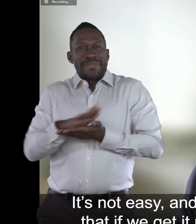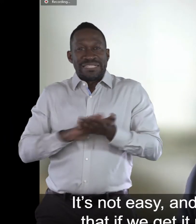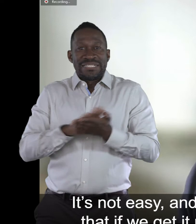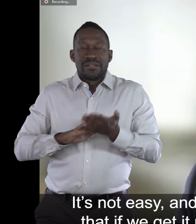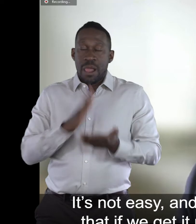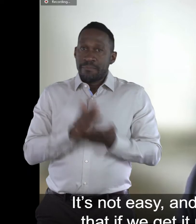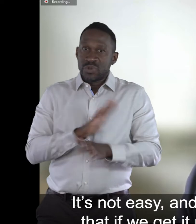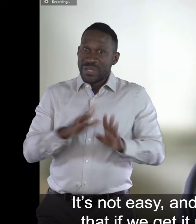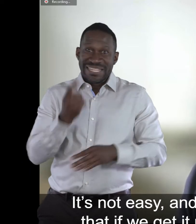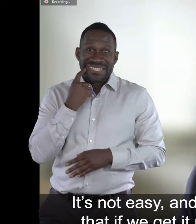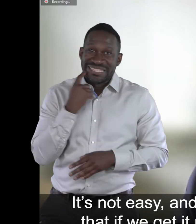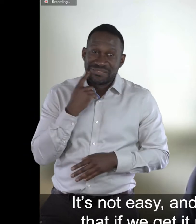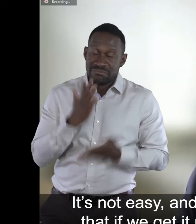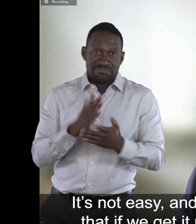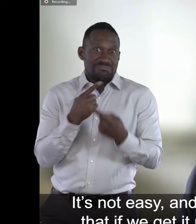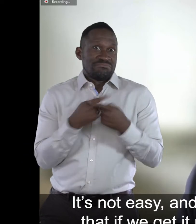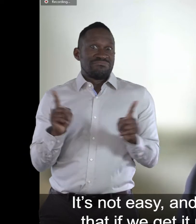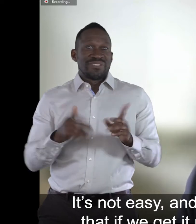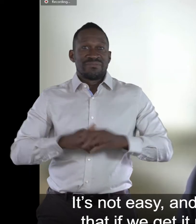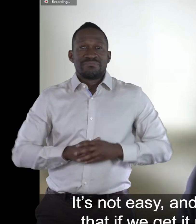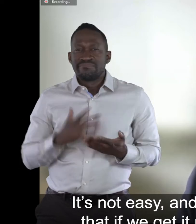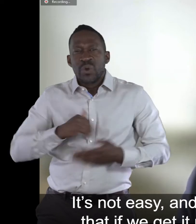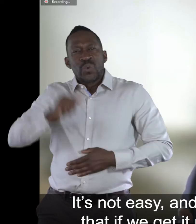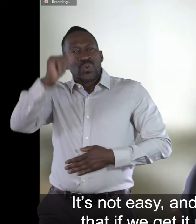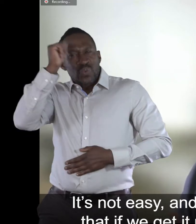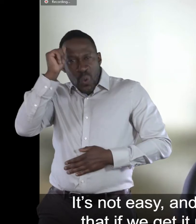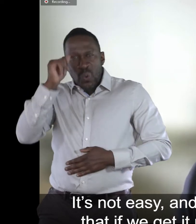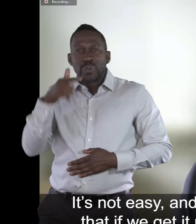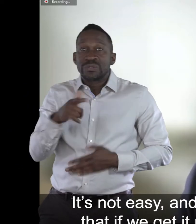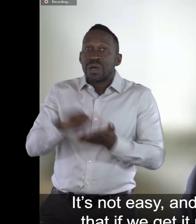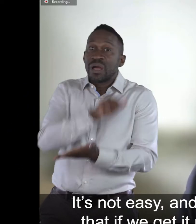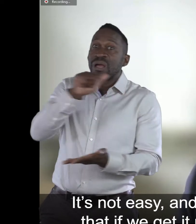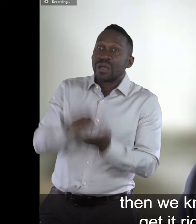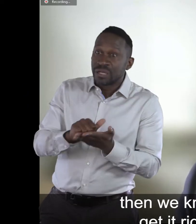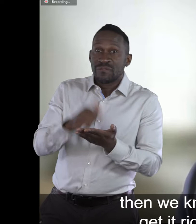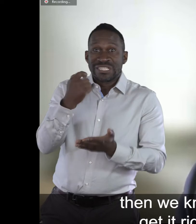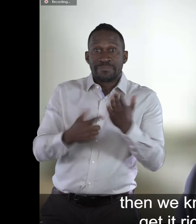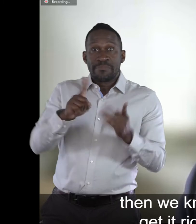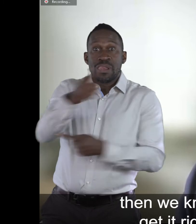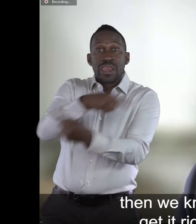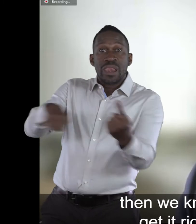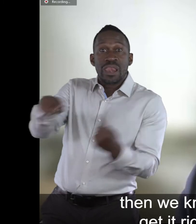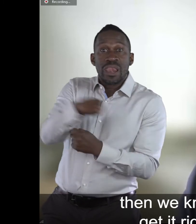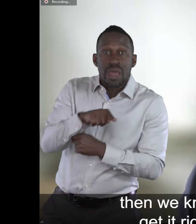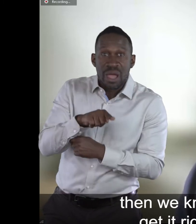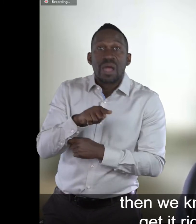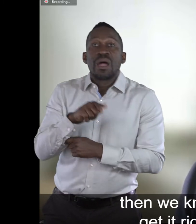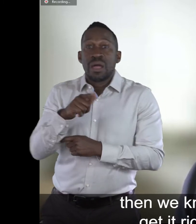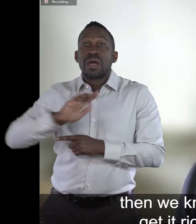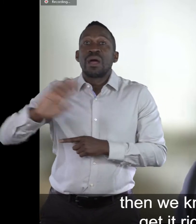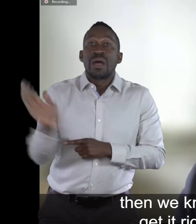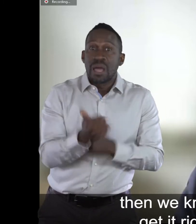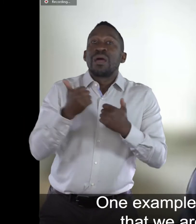but we know that if we get it right for disabled people we know that we're going to get it right for everybody